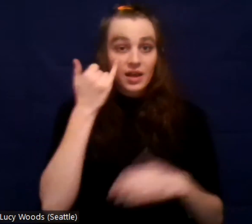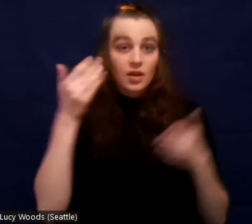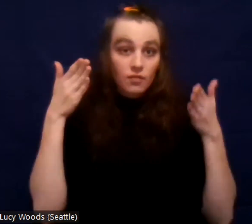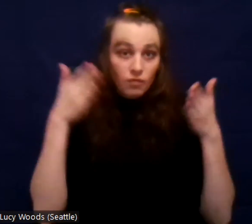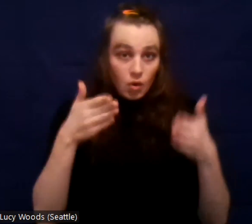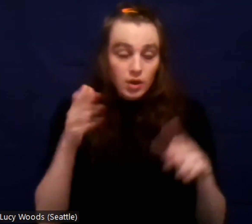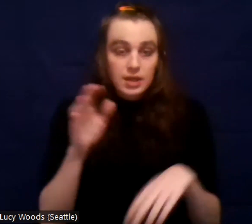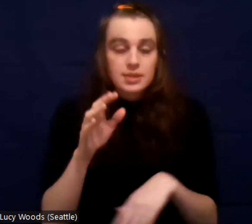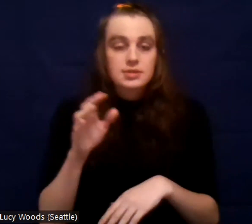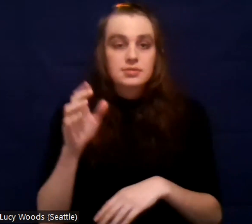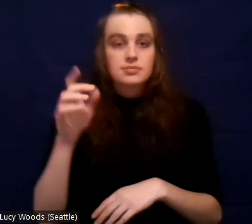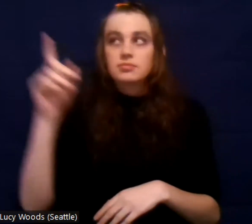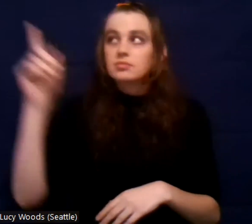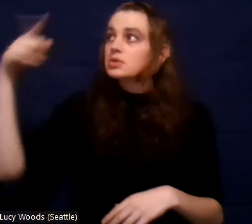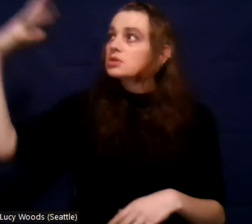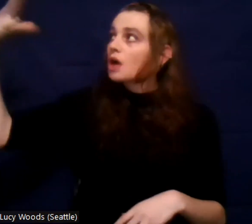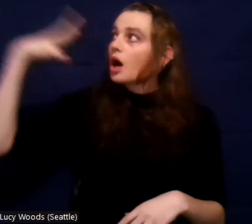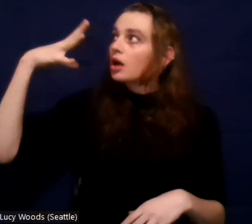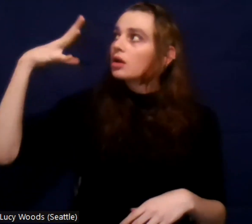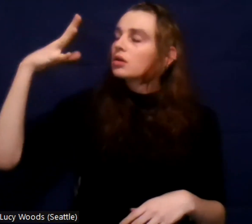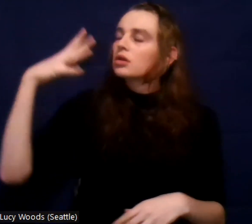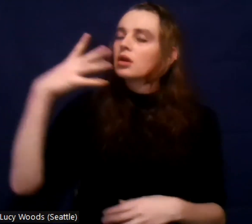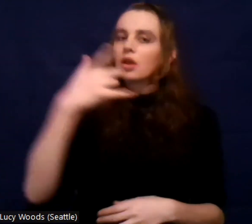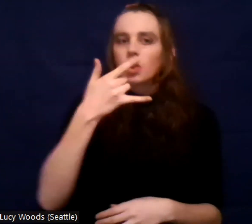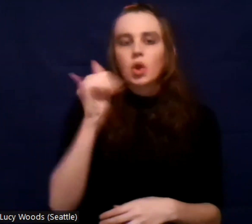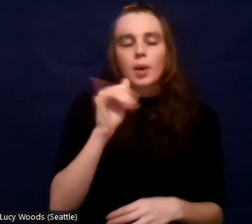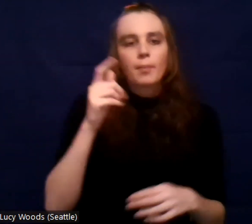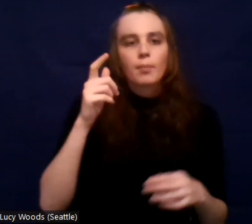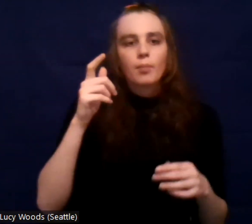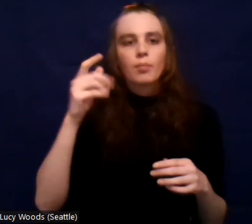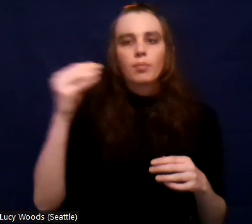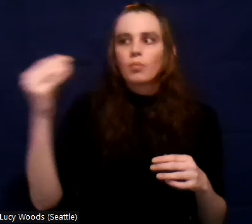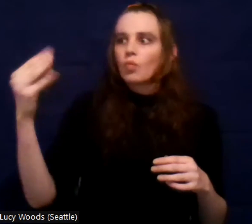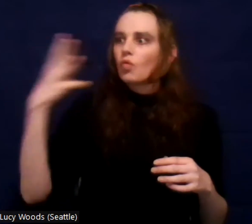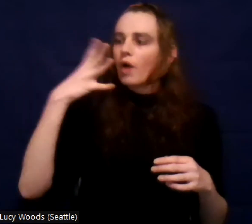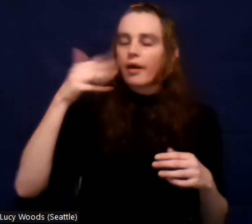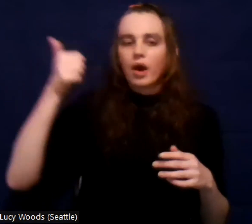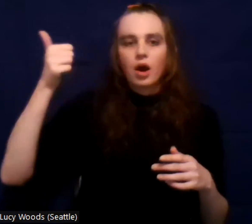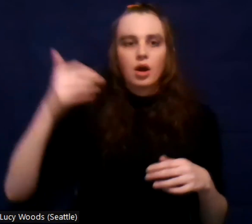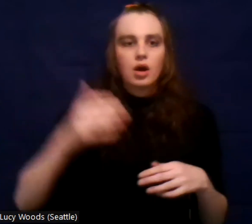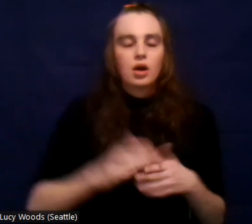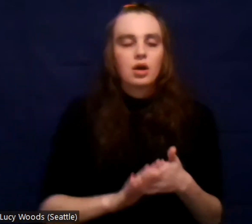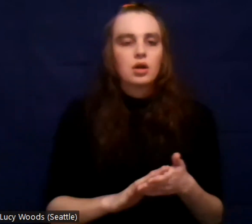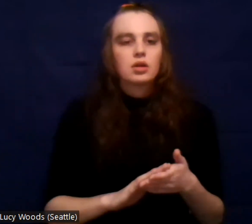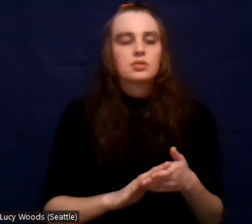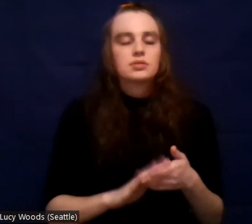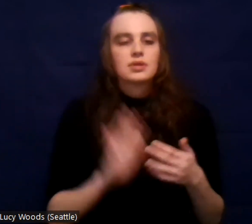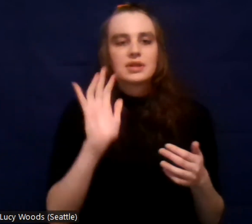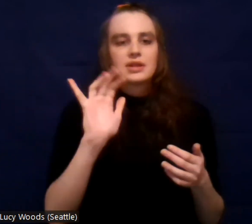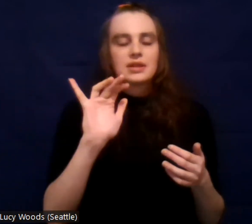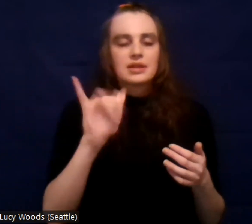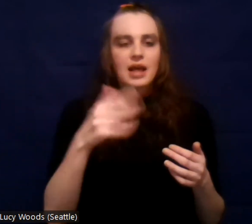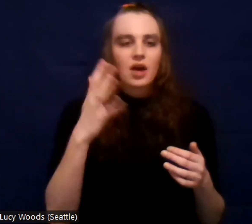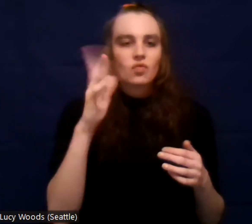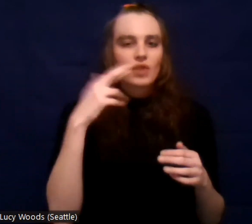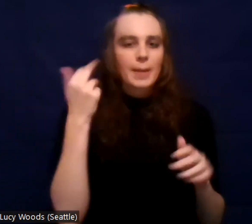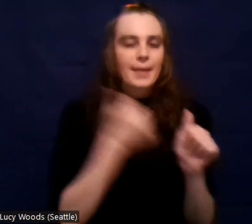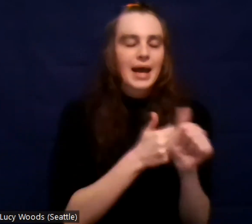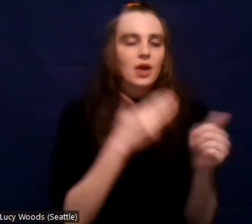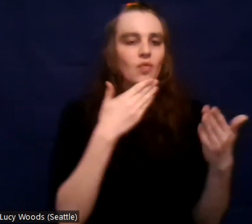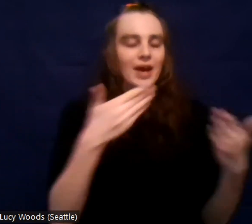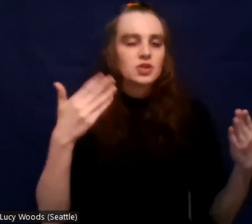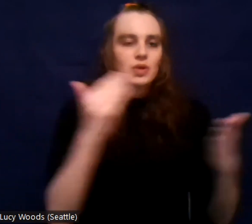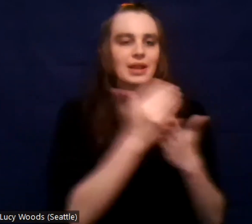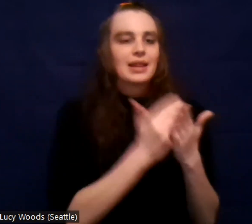it, it seems brighter. Um, and that's what gratitude lists do for me. Um, when you love life,